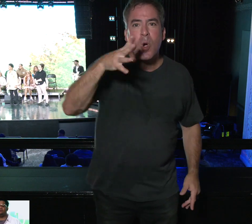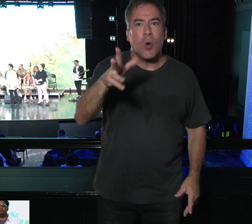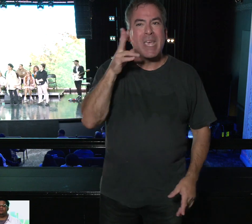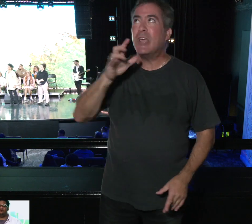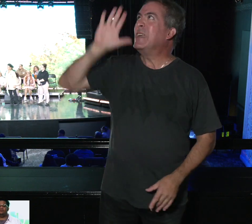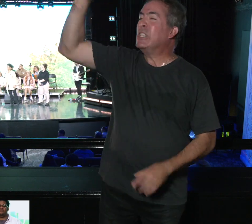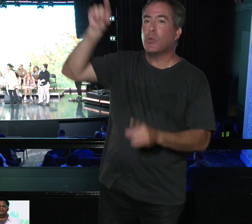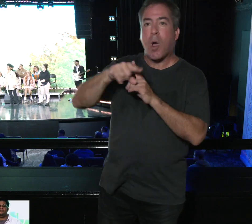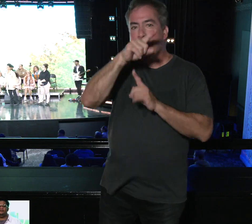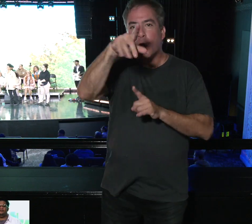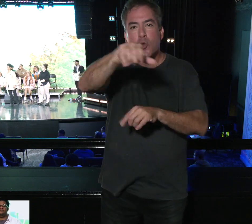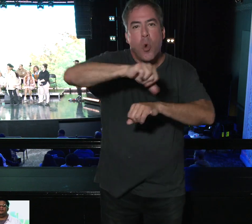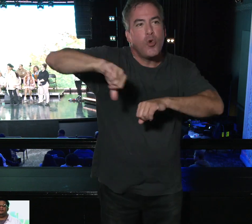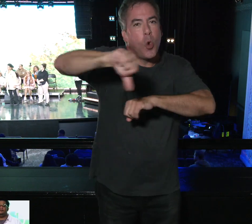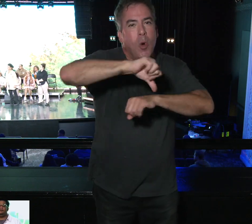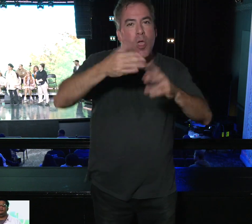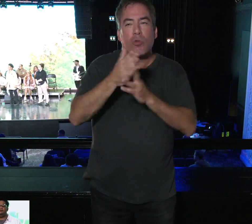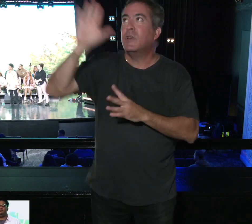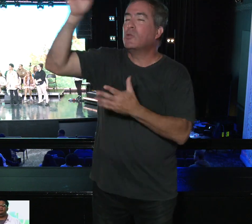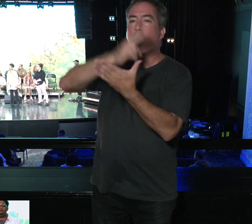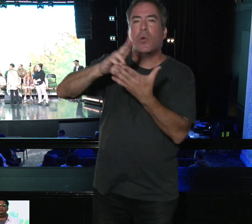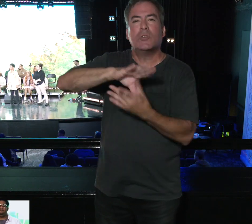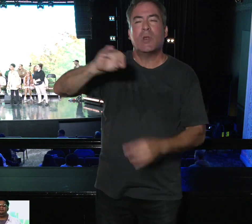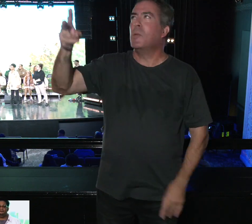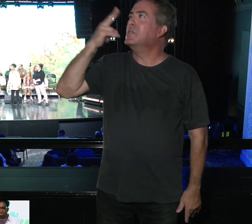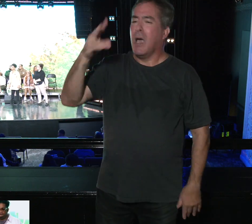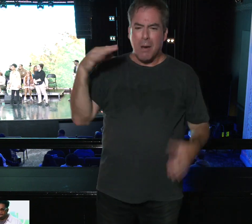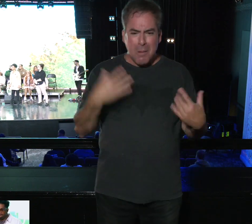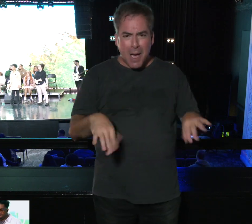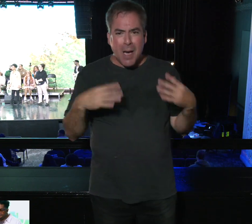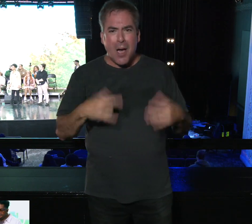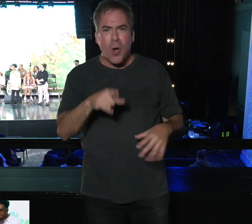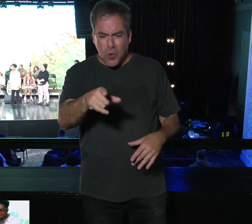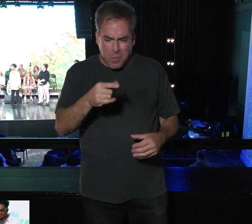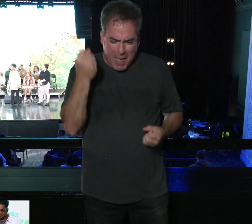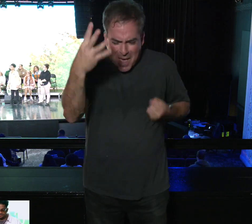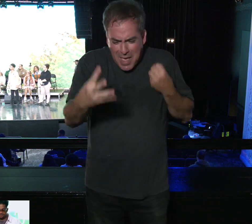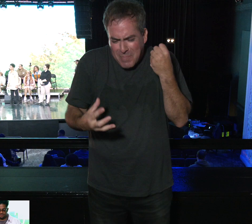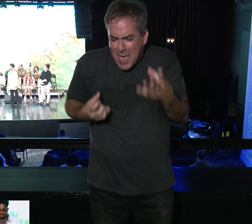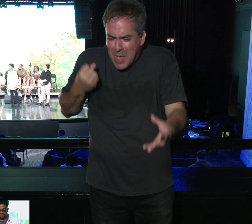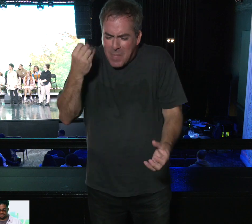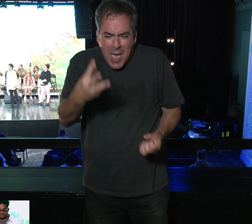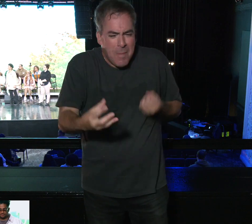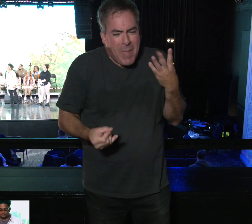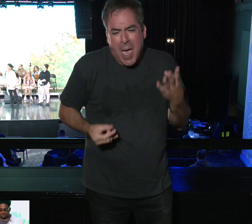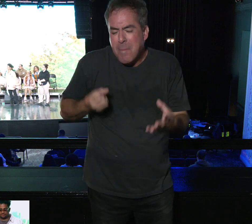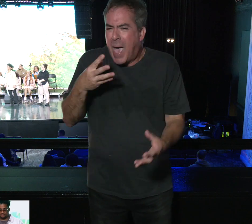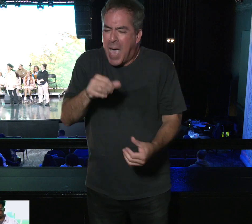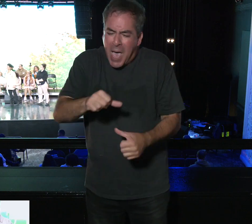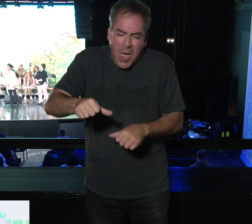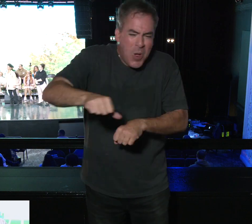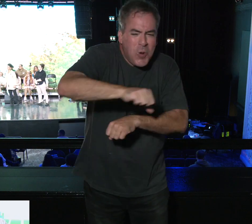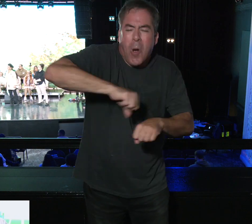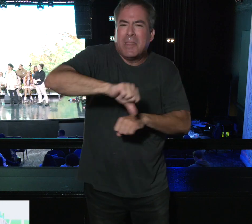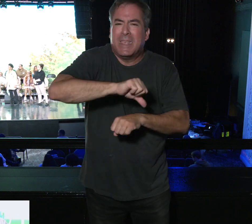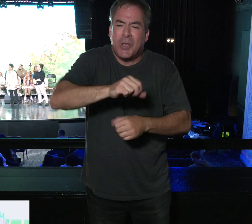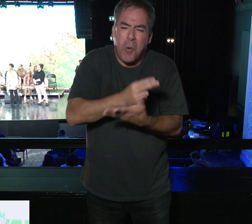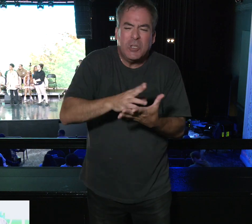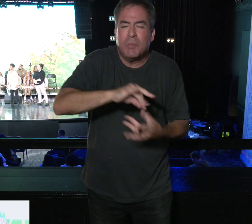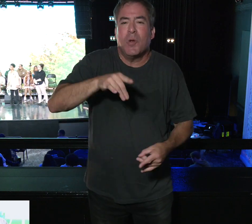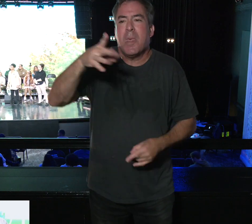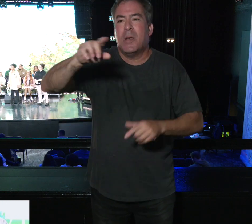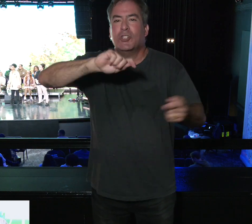the words because you're anointed in the Holy Spirit. They're going to hear words that are coming out that are so bathed in the Holy Spirit that it's going to change their lives